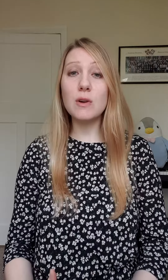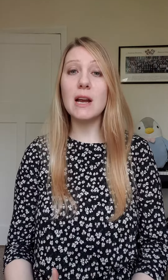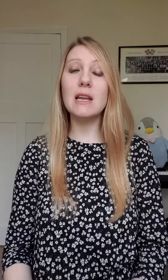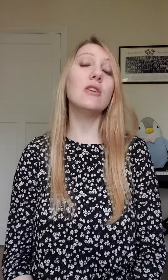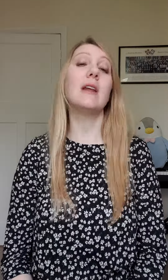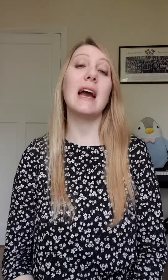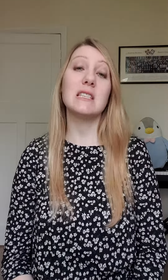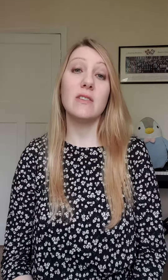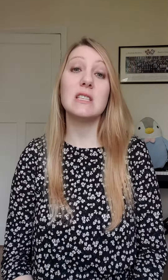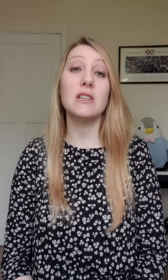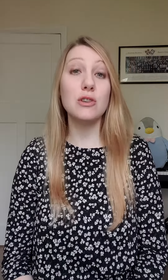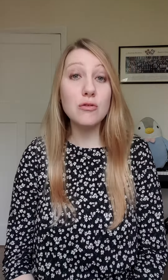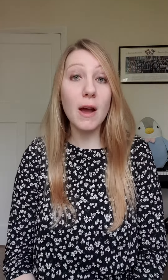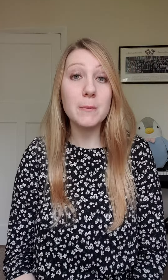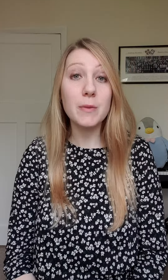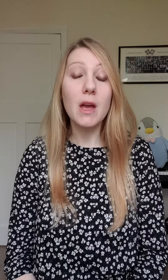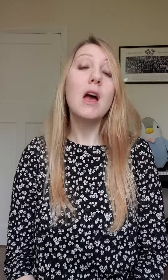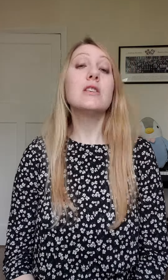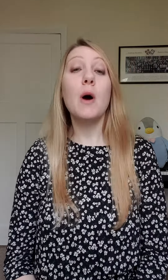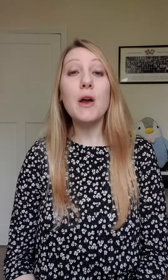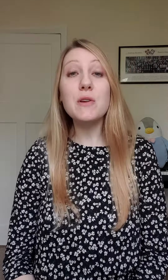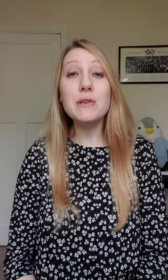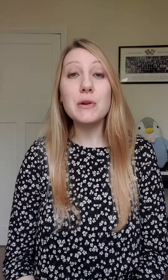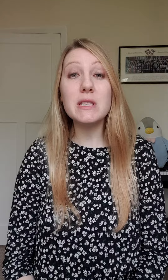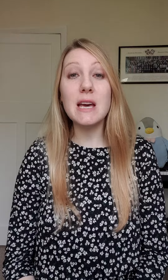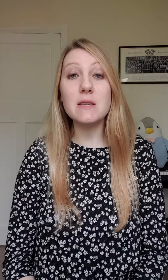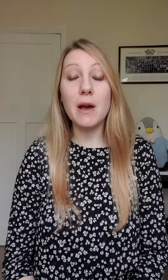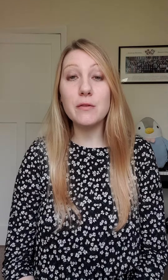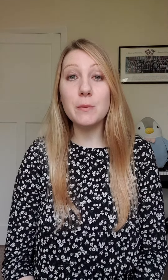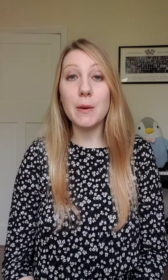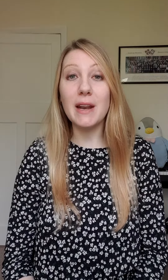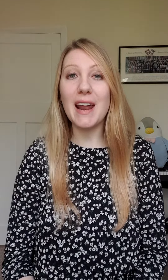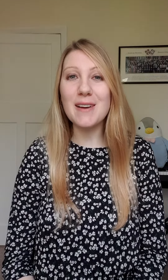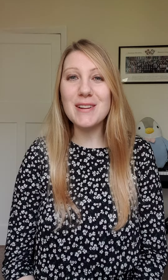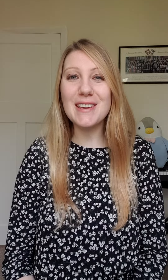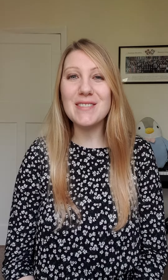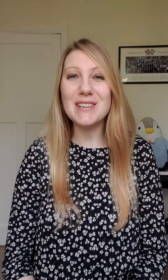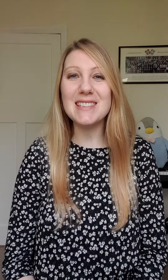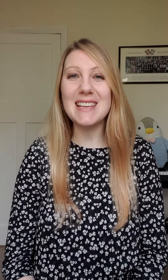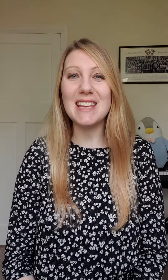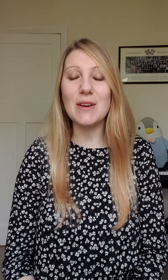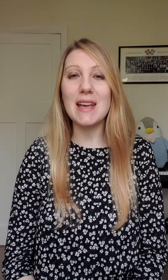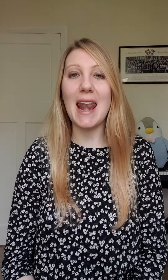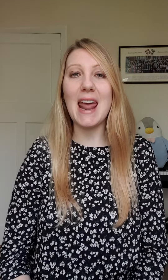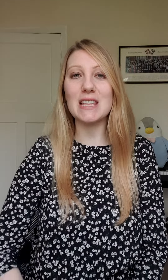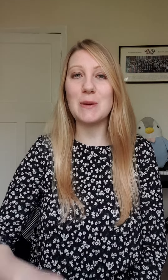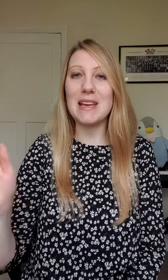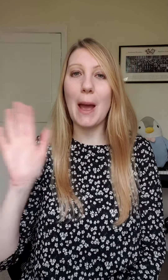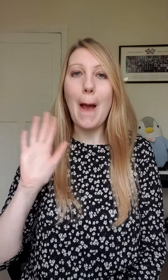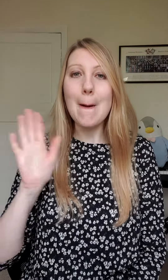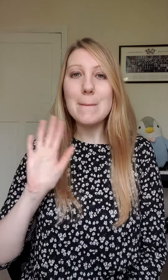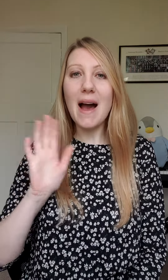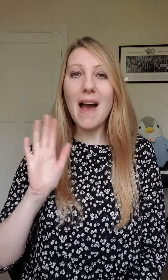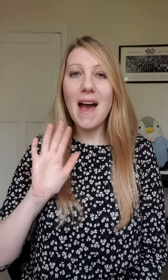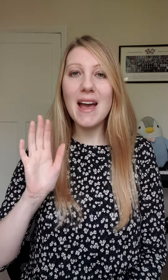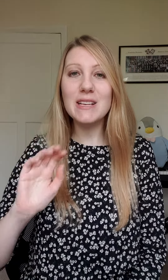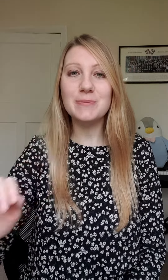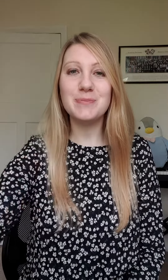really good activity to try. So, I hope you enjoyed today's mindful moment and I'm looking forward to seeing you again next week. Bye. Bye. Bye.